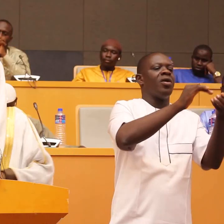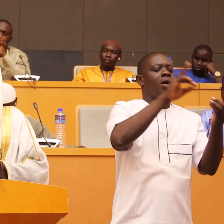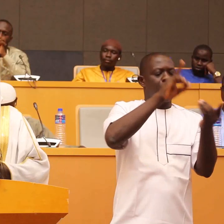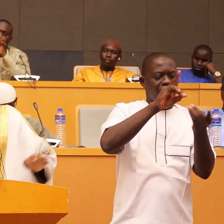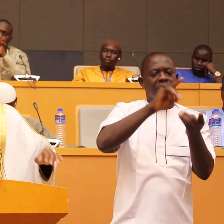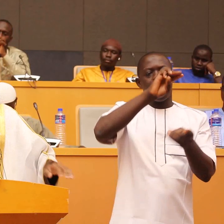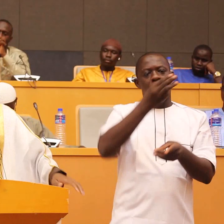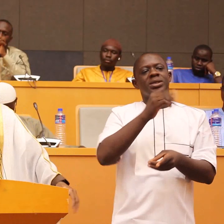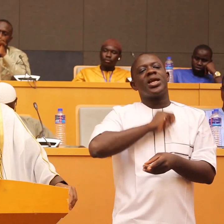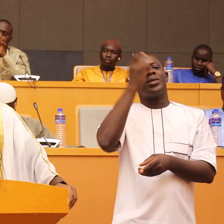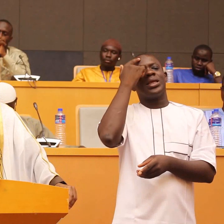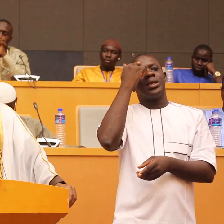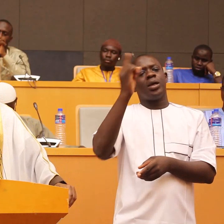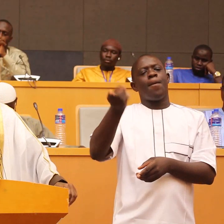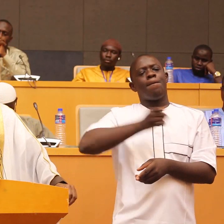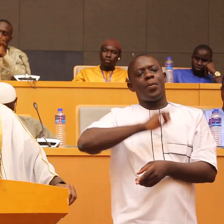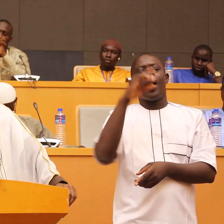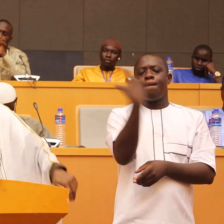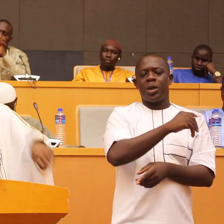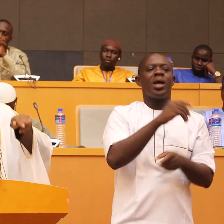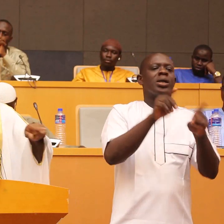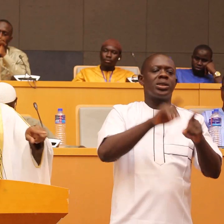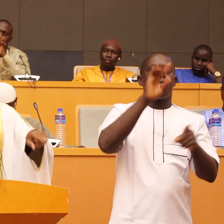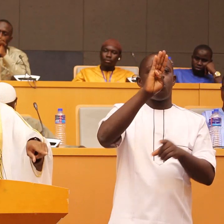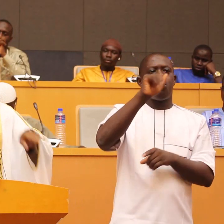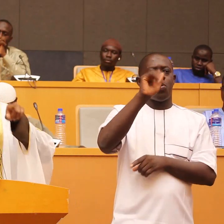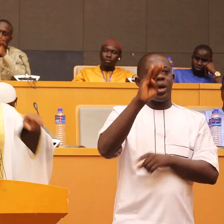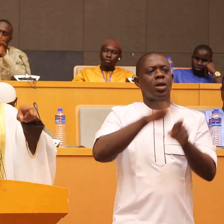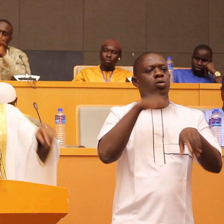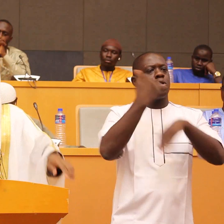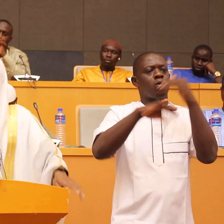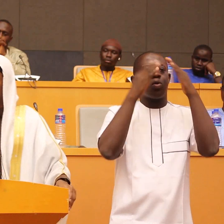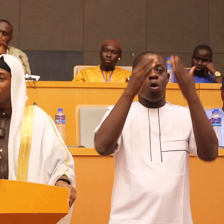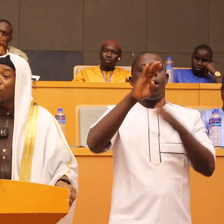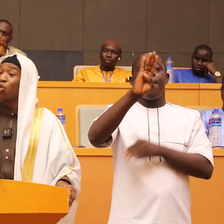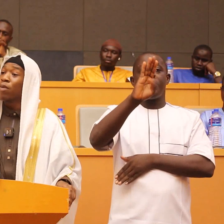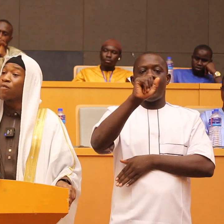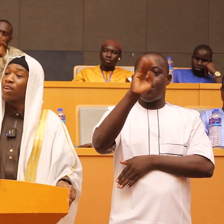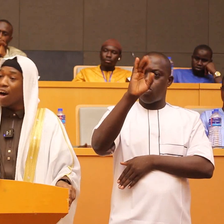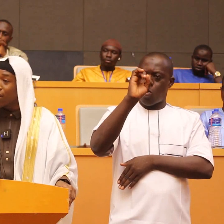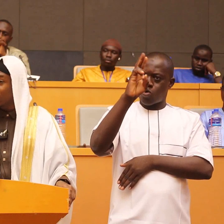that he is going to defeat abu bakar saddiq without knowing that person is giving the title